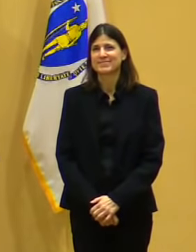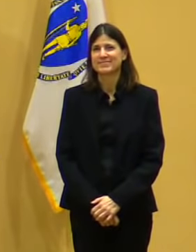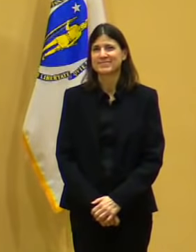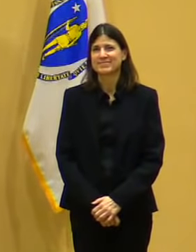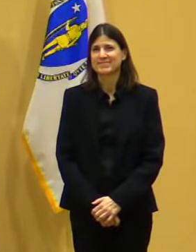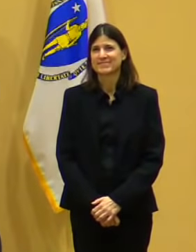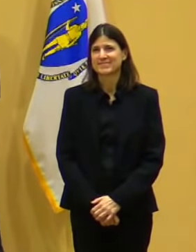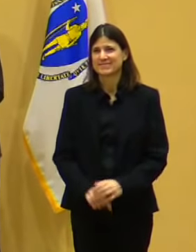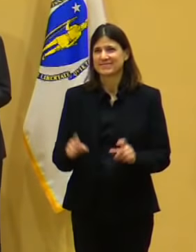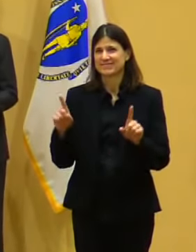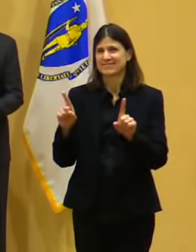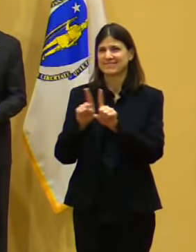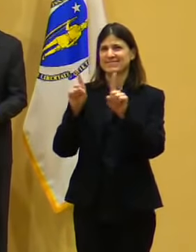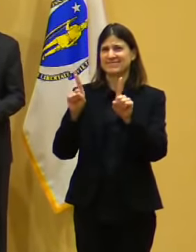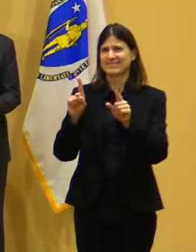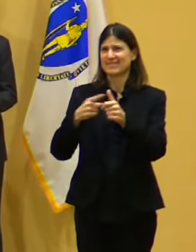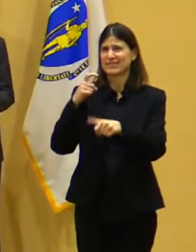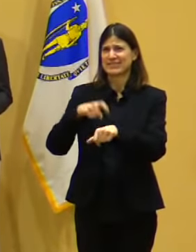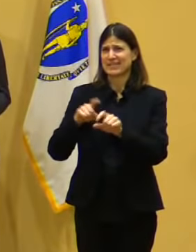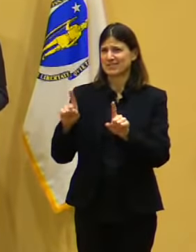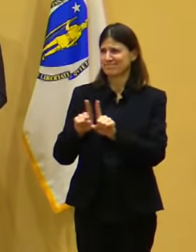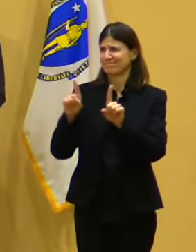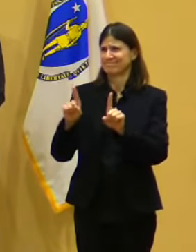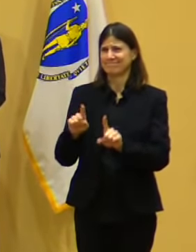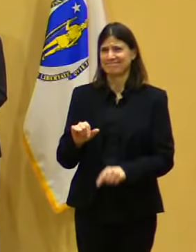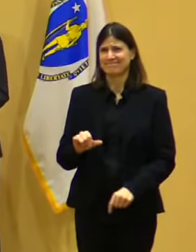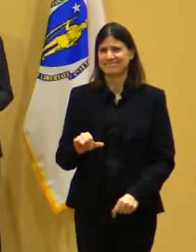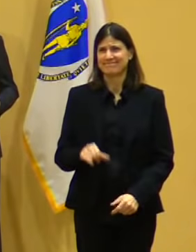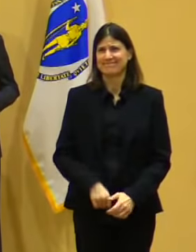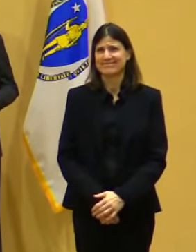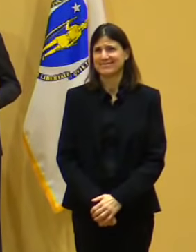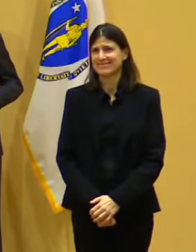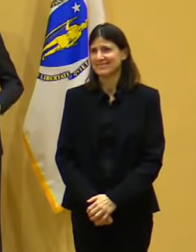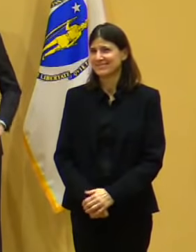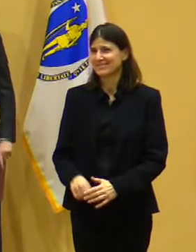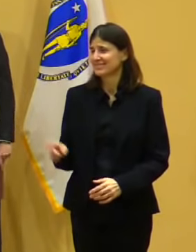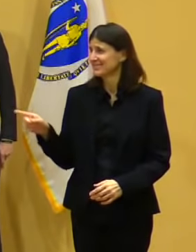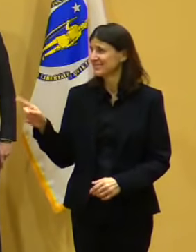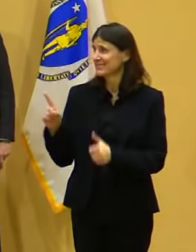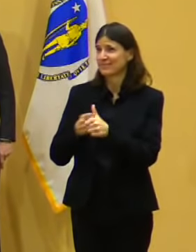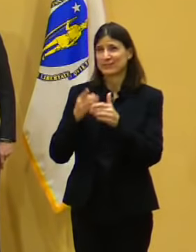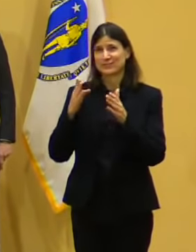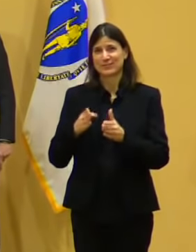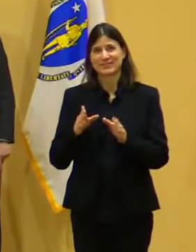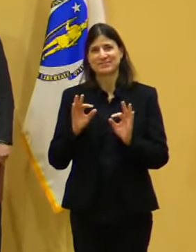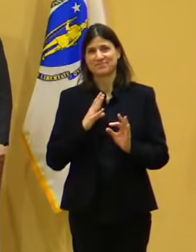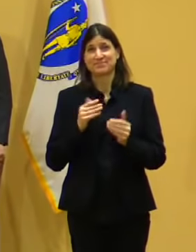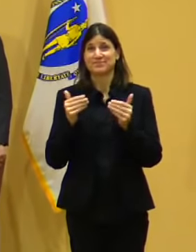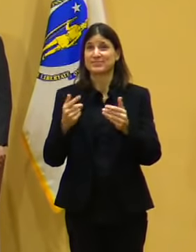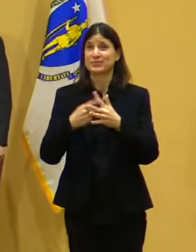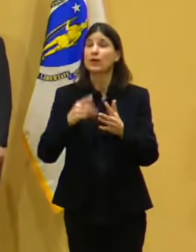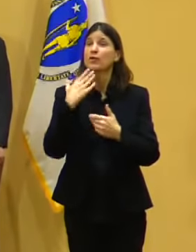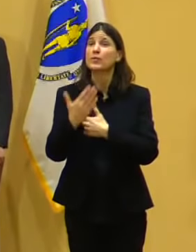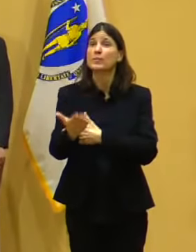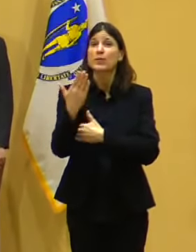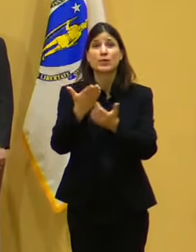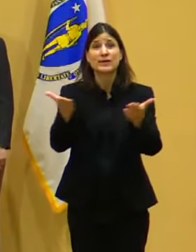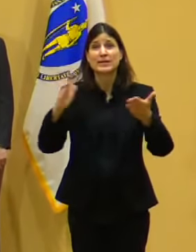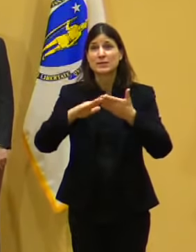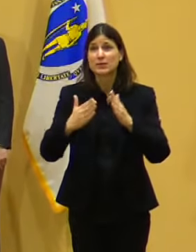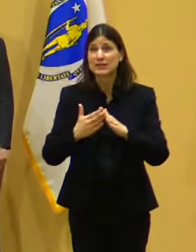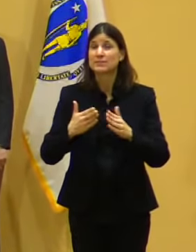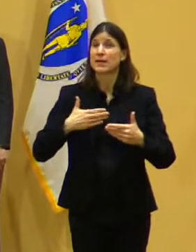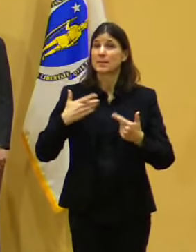That's a first. don't think I've ever replaced a governor there to speak. Hey, good morning, everybody. It's a pleasure to be with you this morning. I am